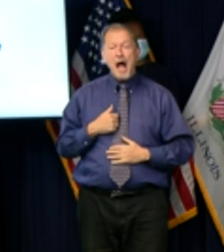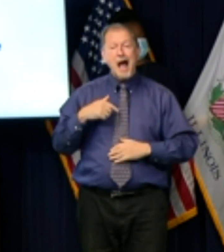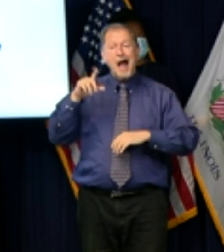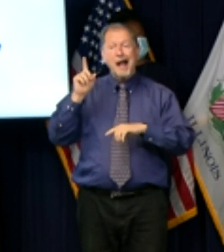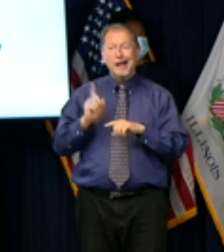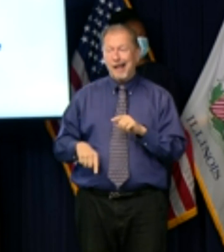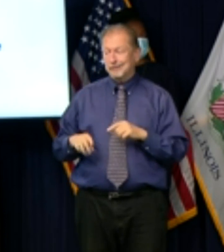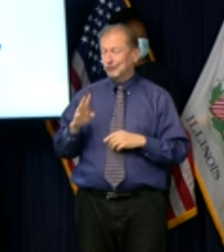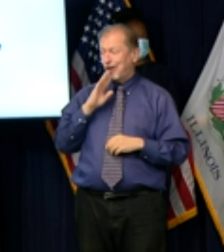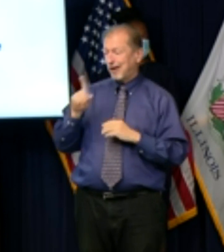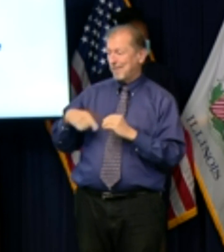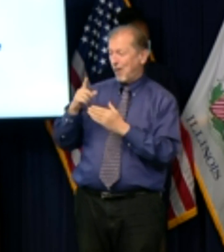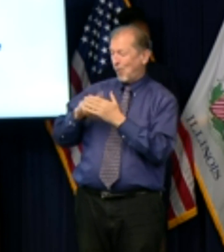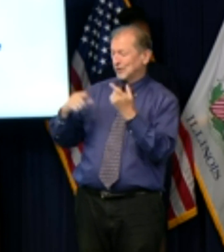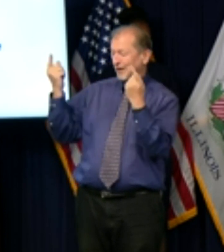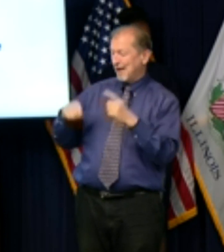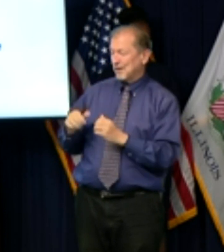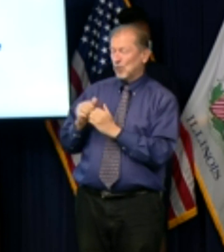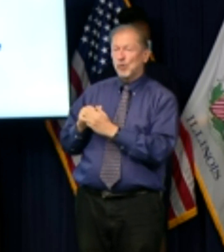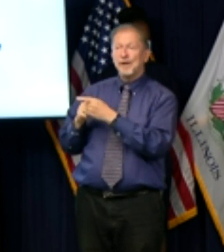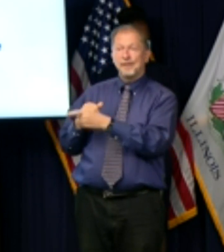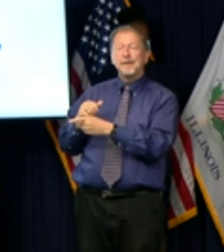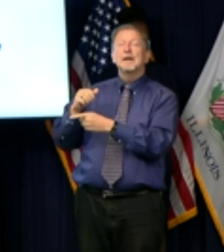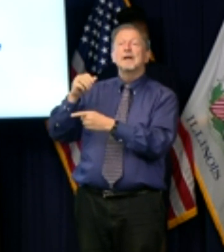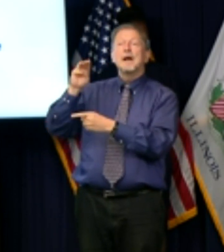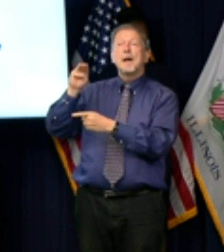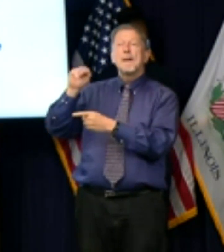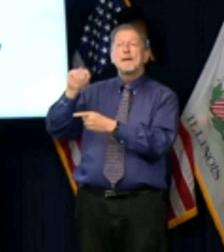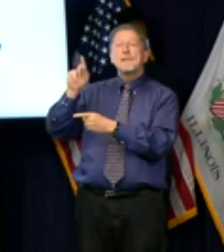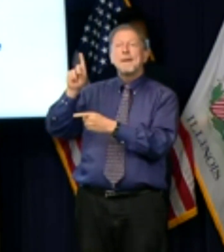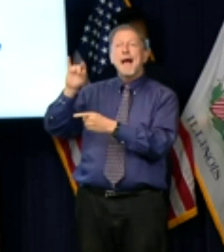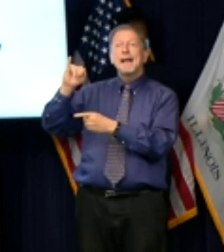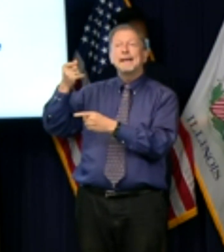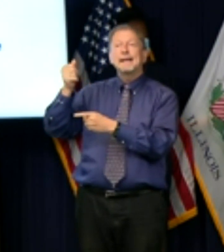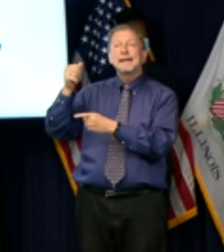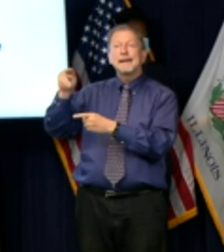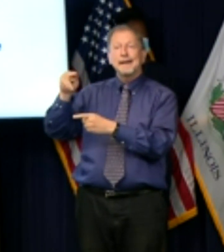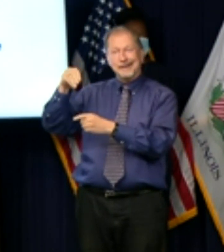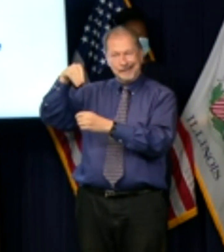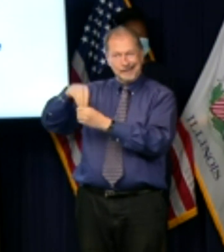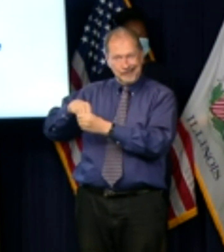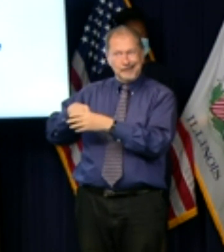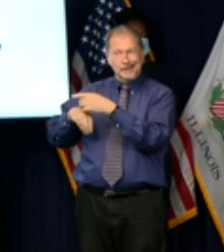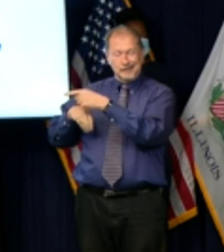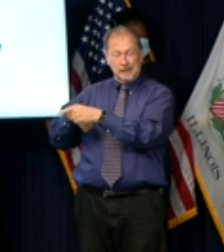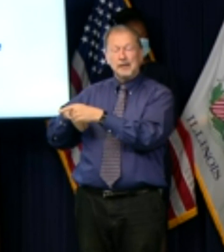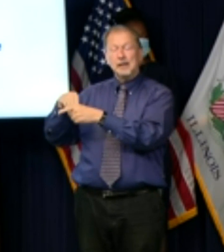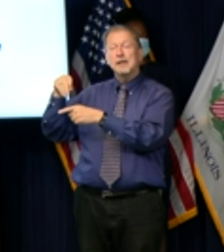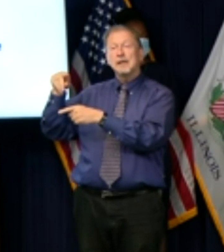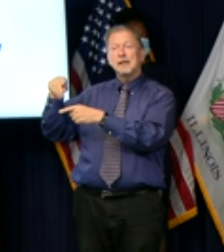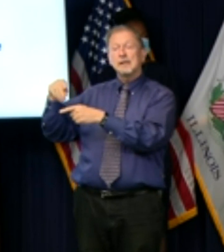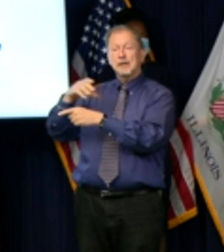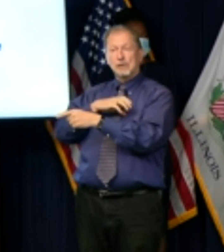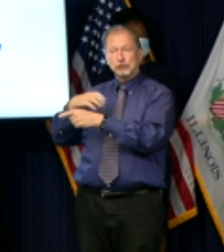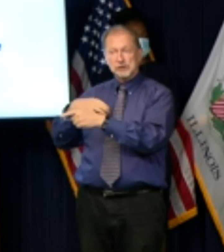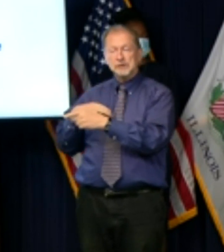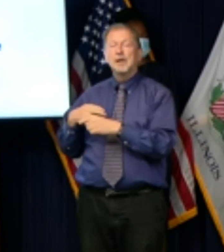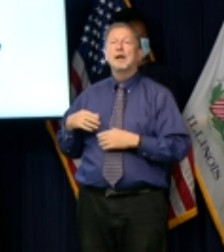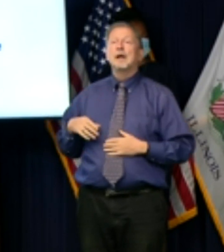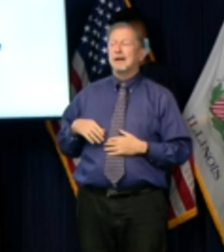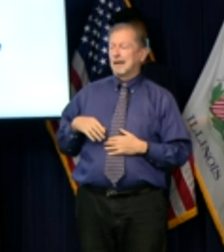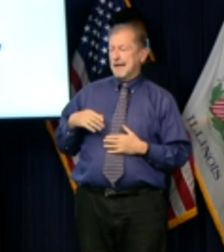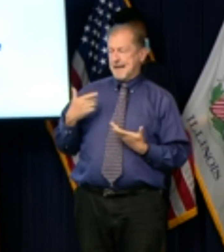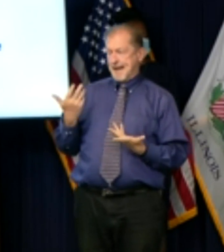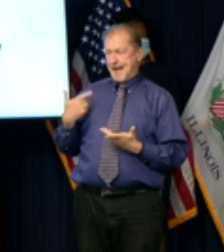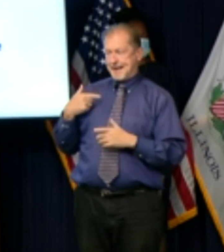is going to conclude and i would not even try i firmly believe that anyone accused of a crime and